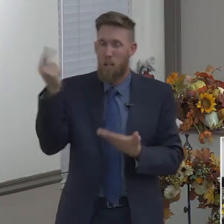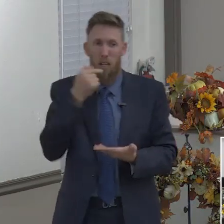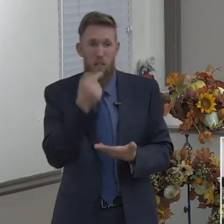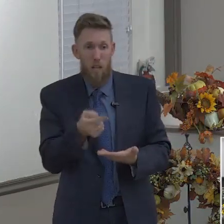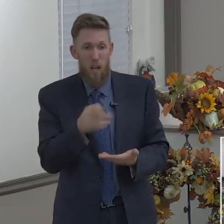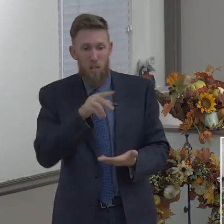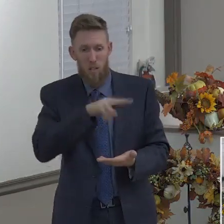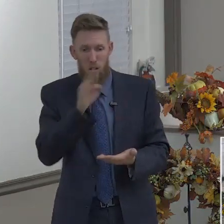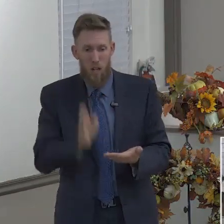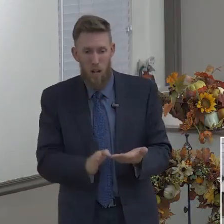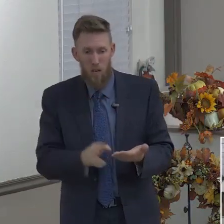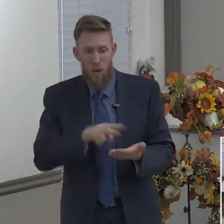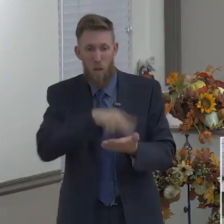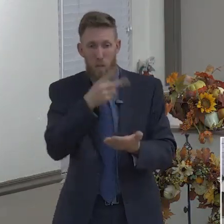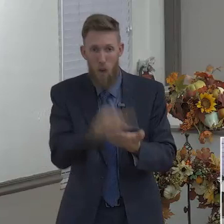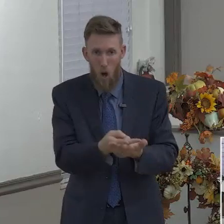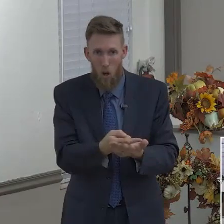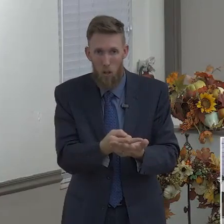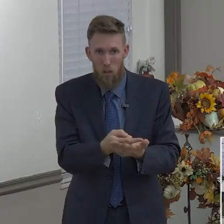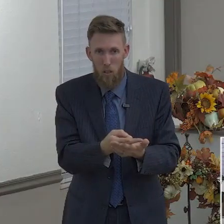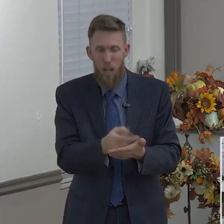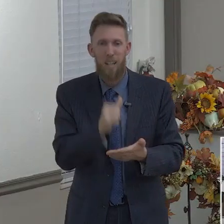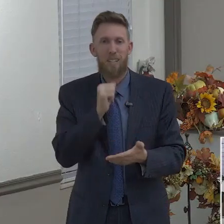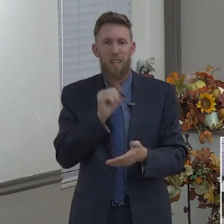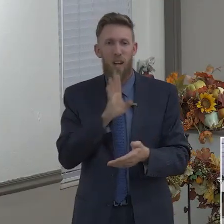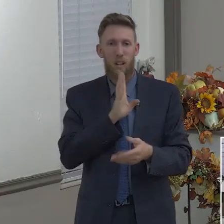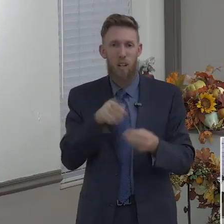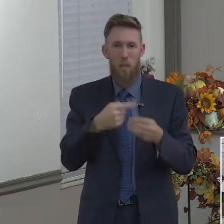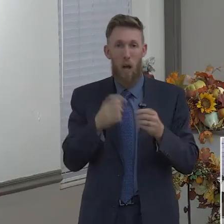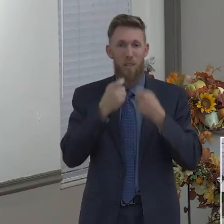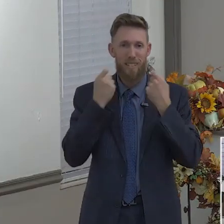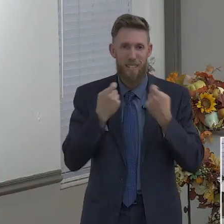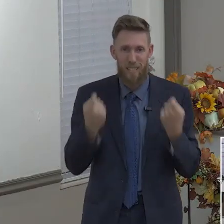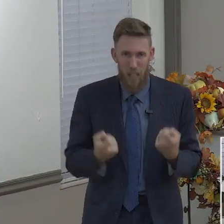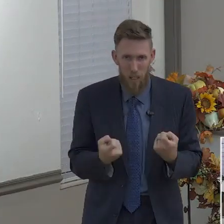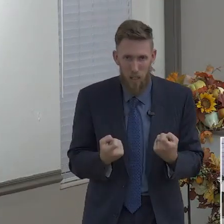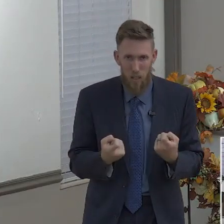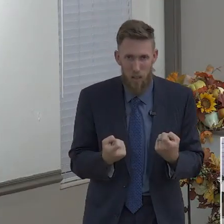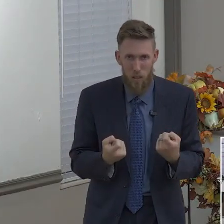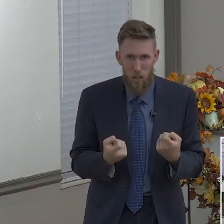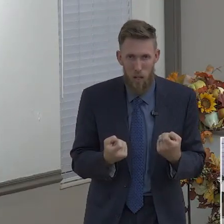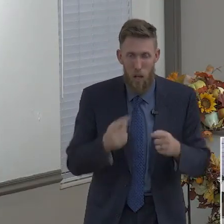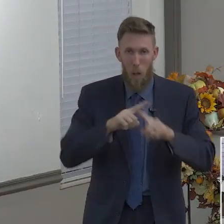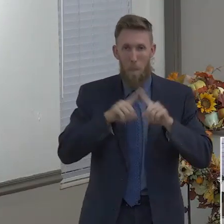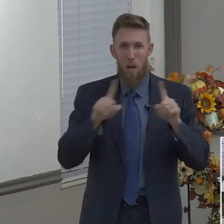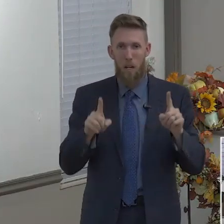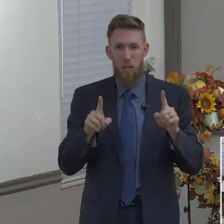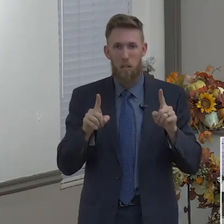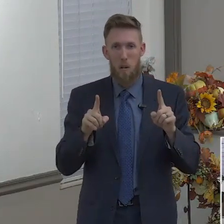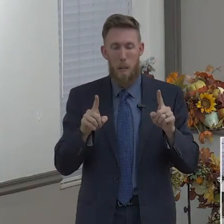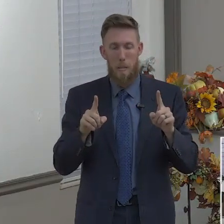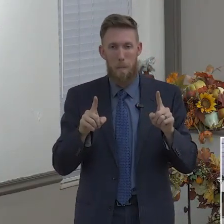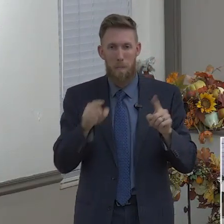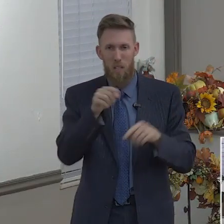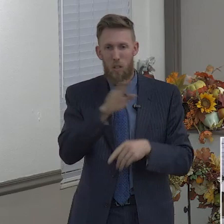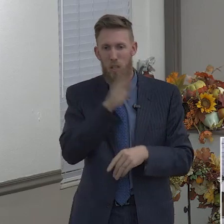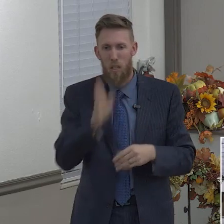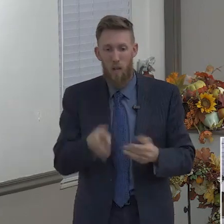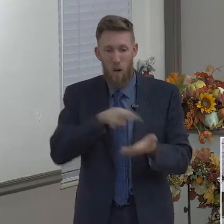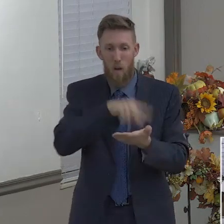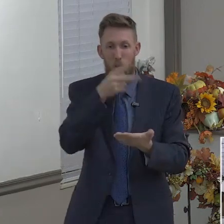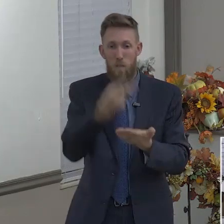talking about sin. That's not the context of it. It's the context of the verses. You're not going to fall in your calling and your election.